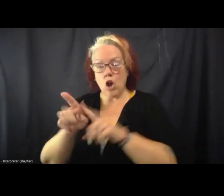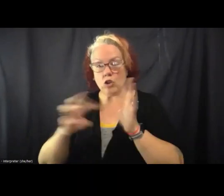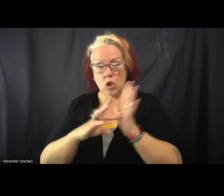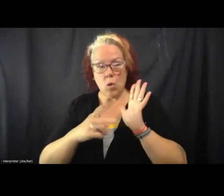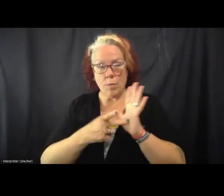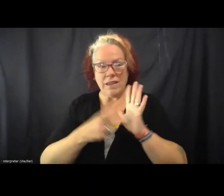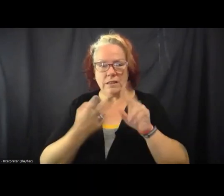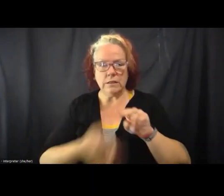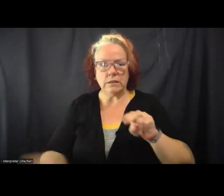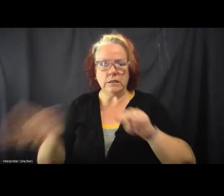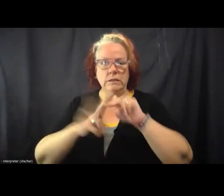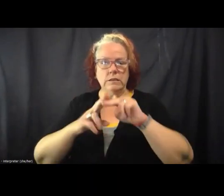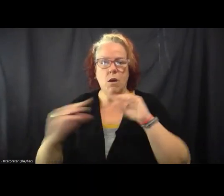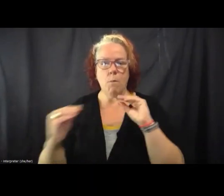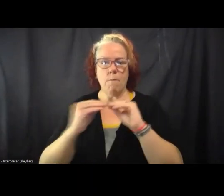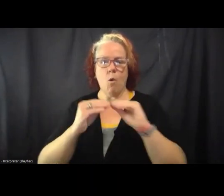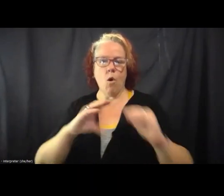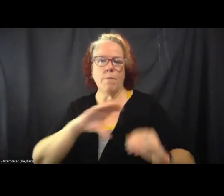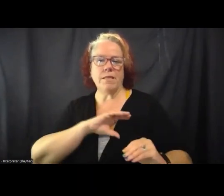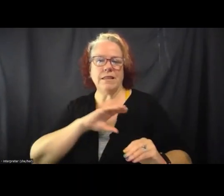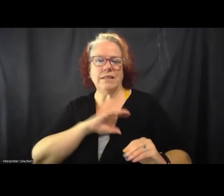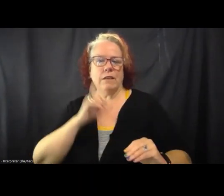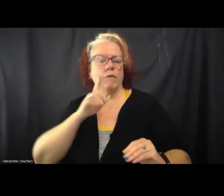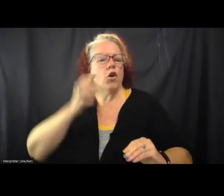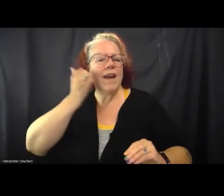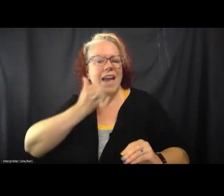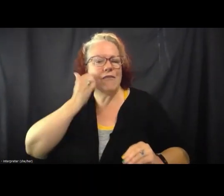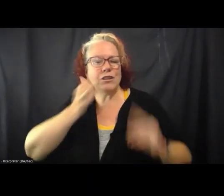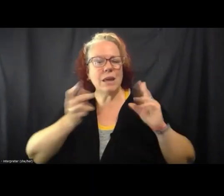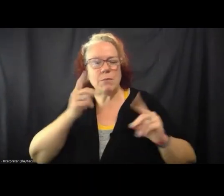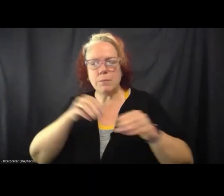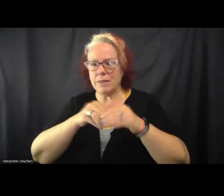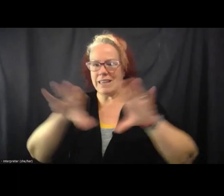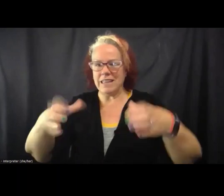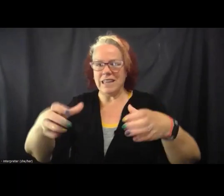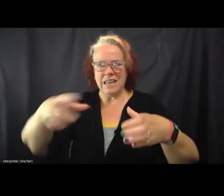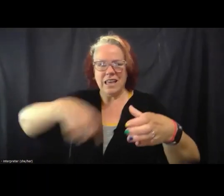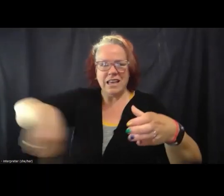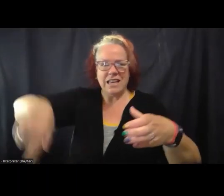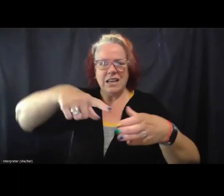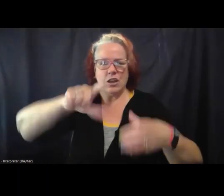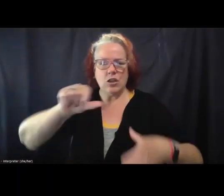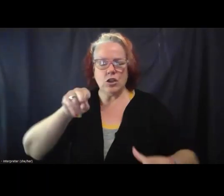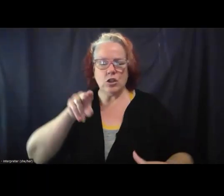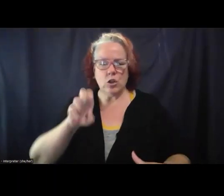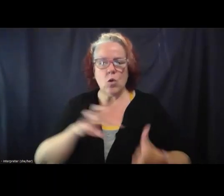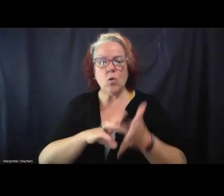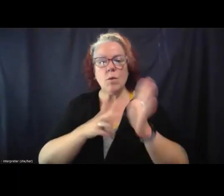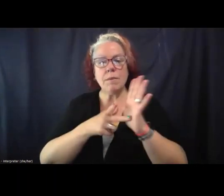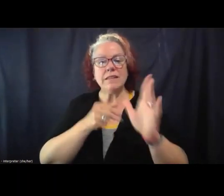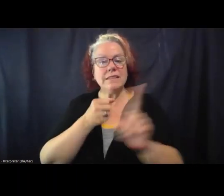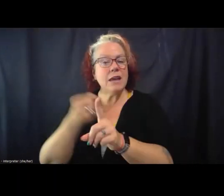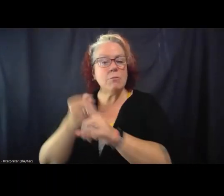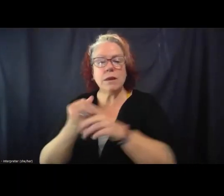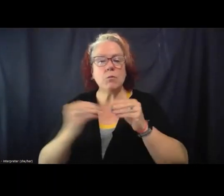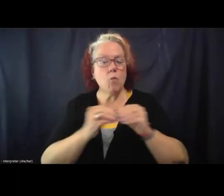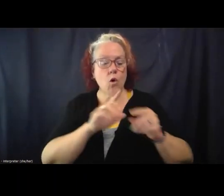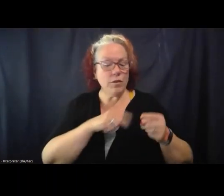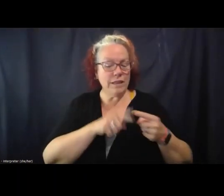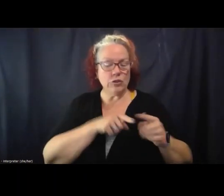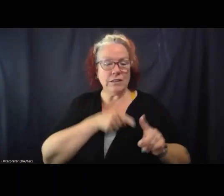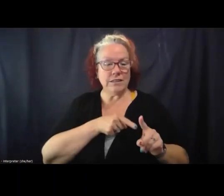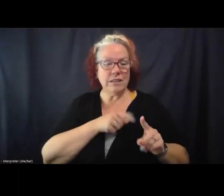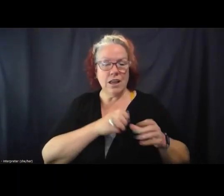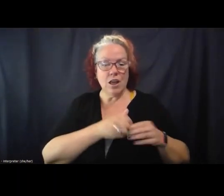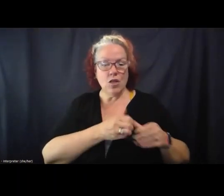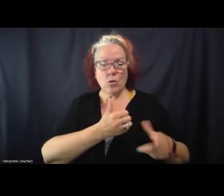of policing of everyday people in injunction zones. So they wind up impacting many more people than just the people who are